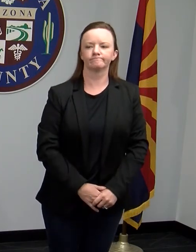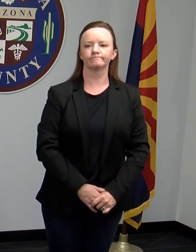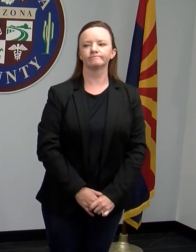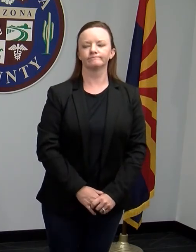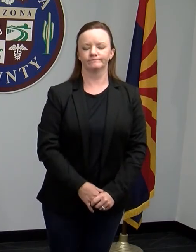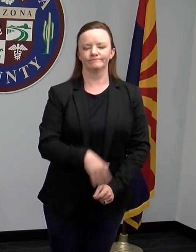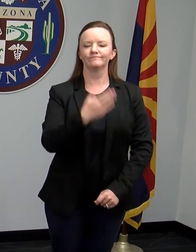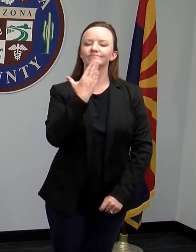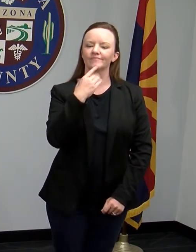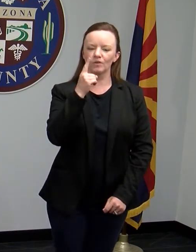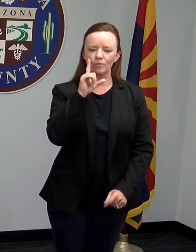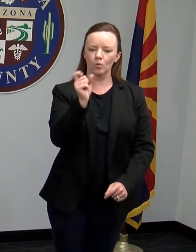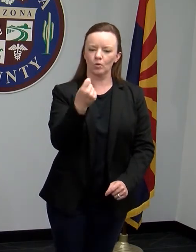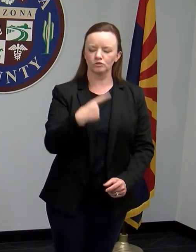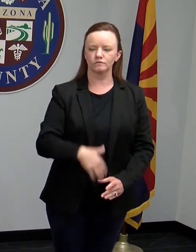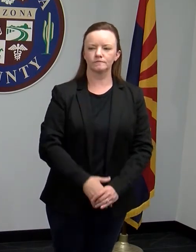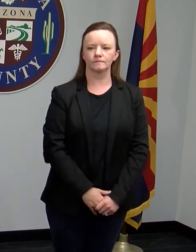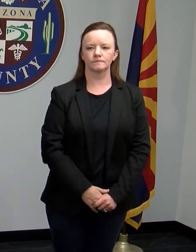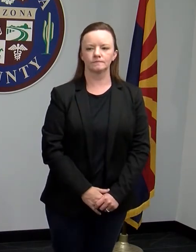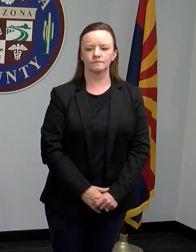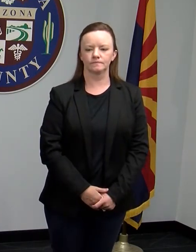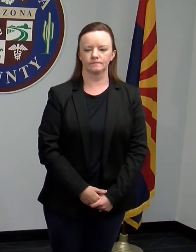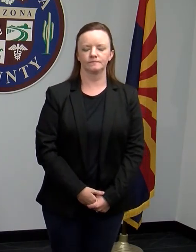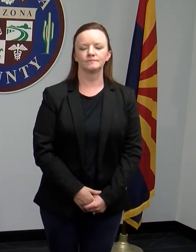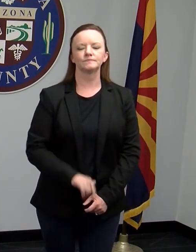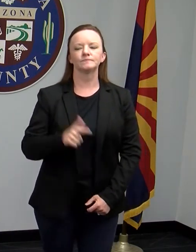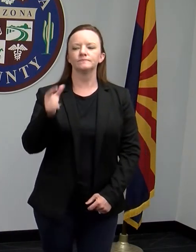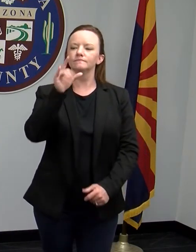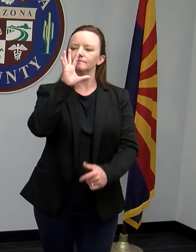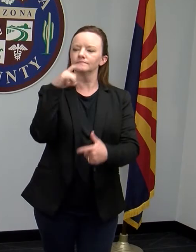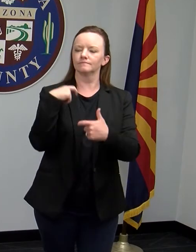Thanks for the question. Sure.